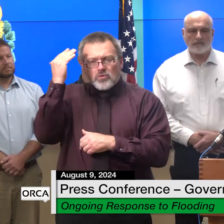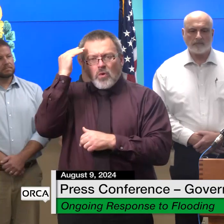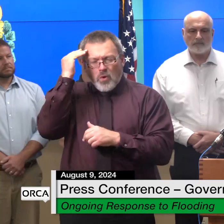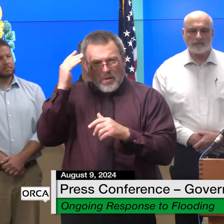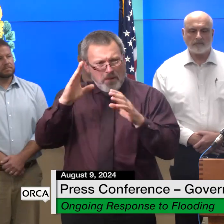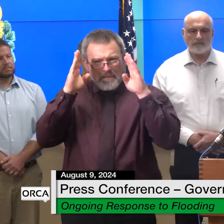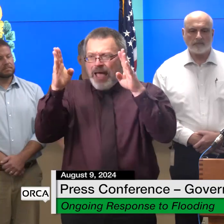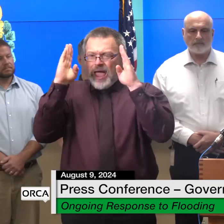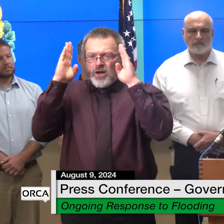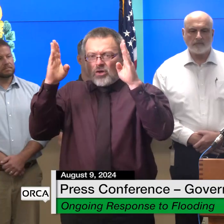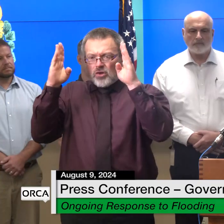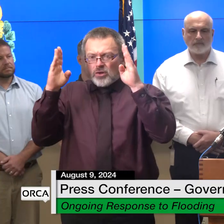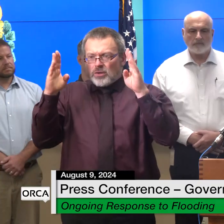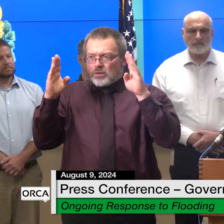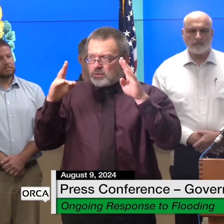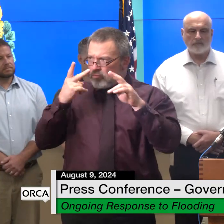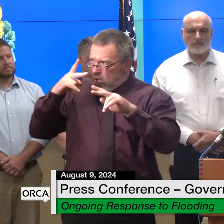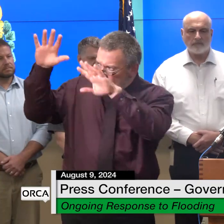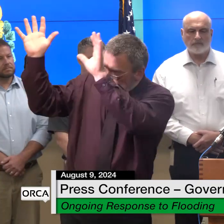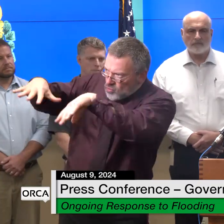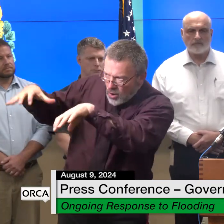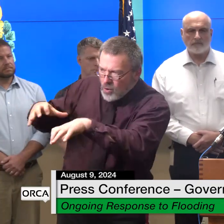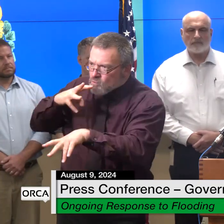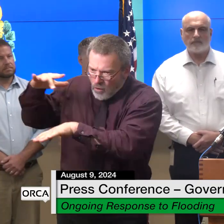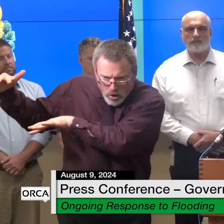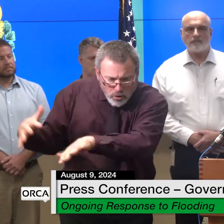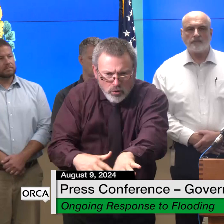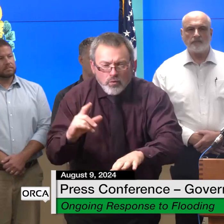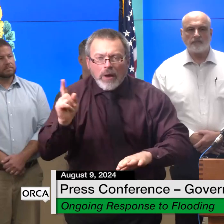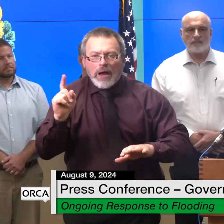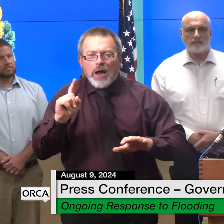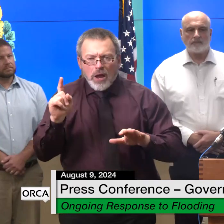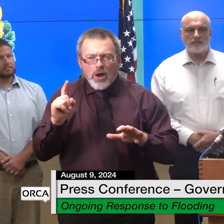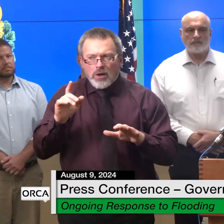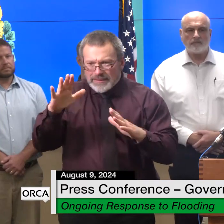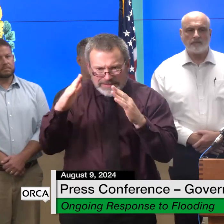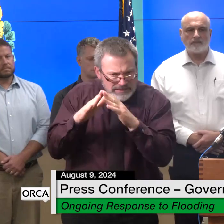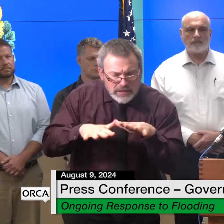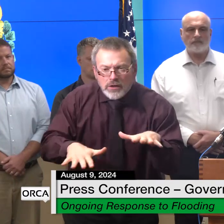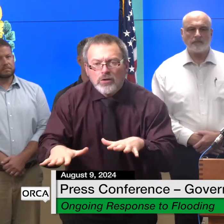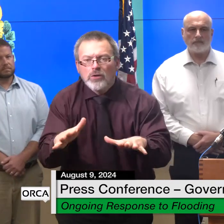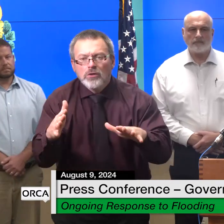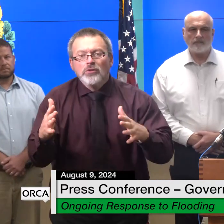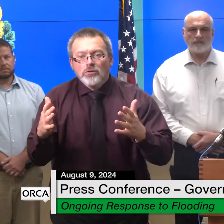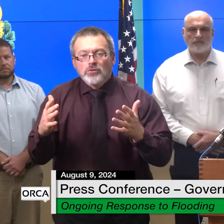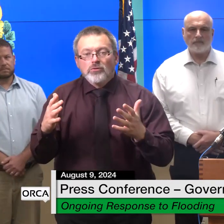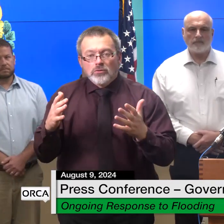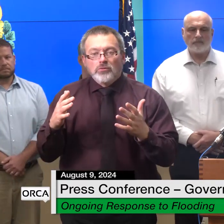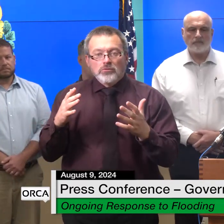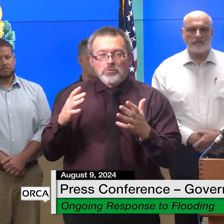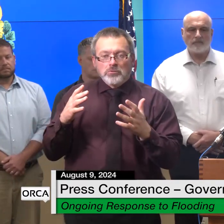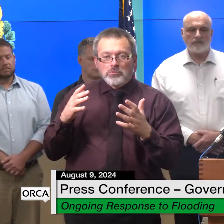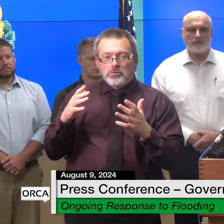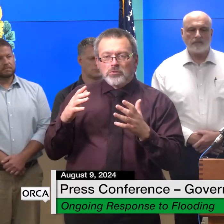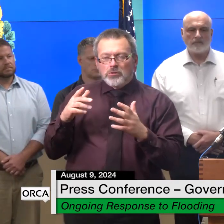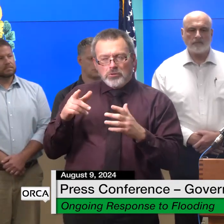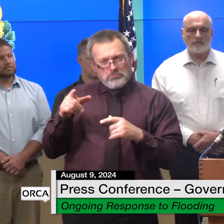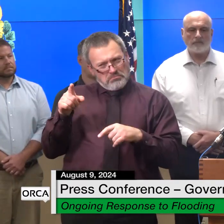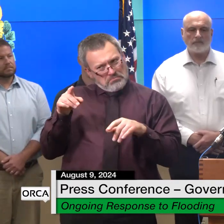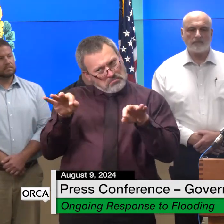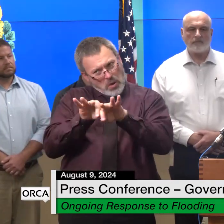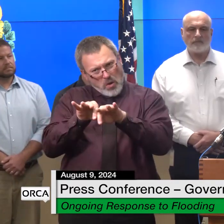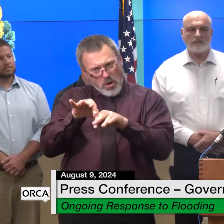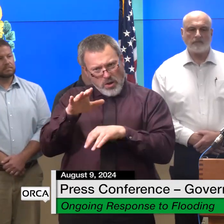local conditions hyper local conditions debbie is going to hit differently depending on where you are in vermont